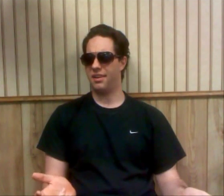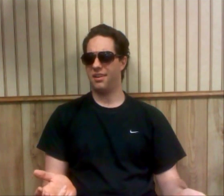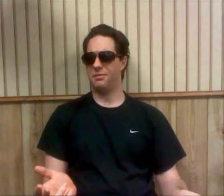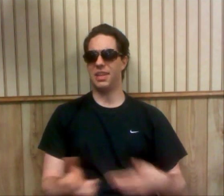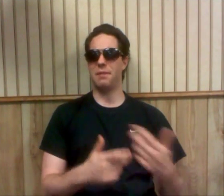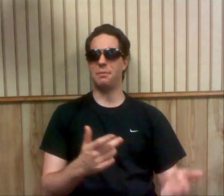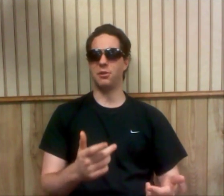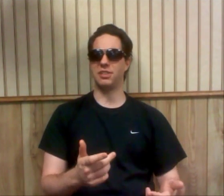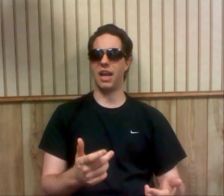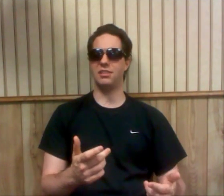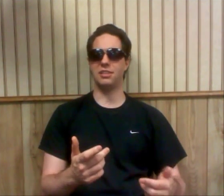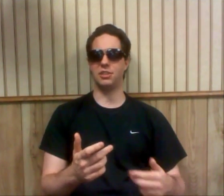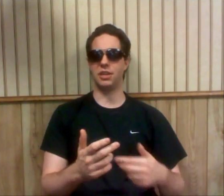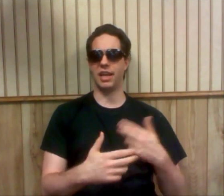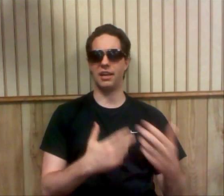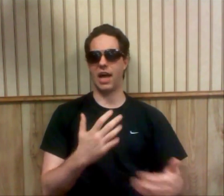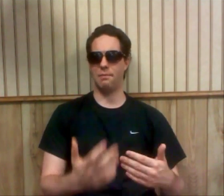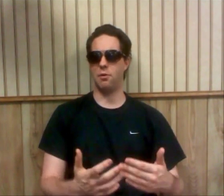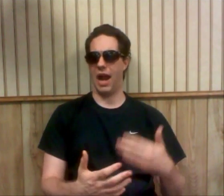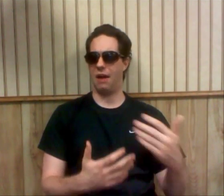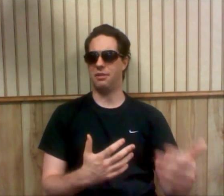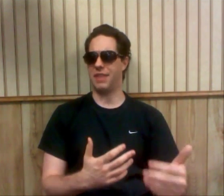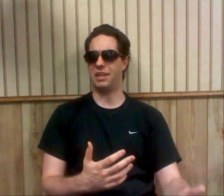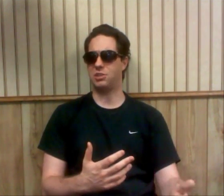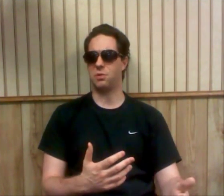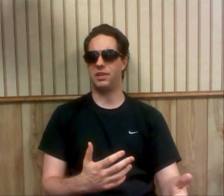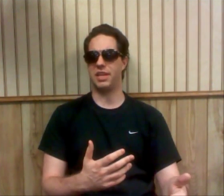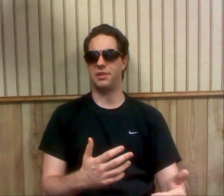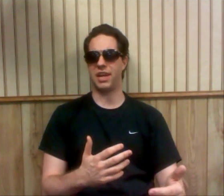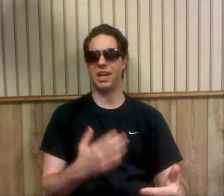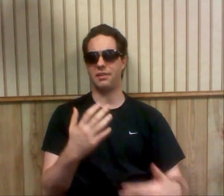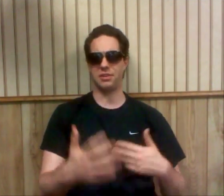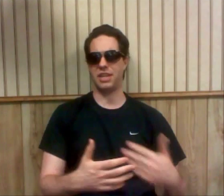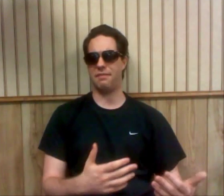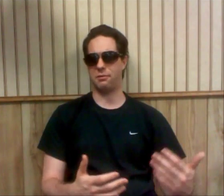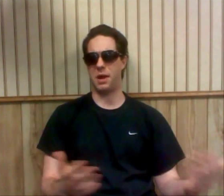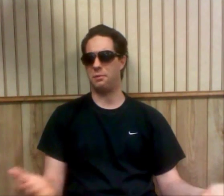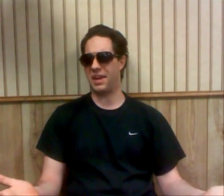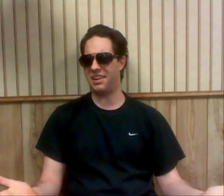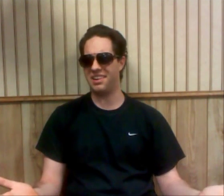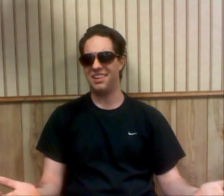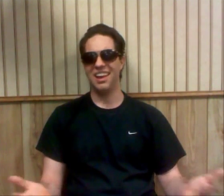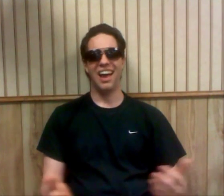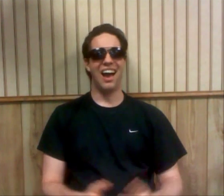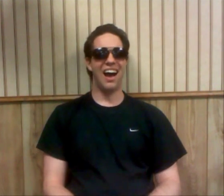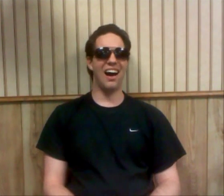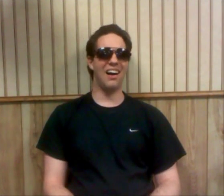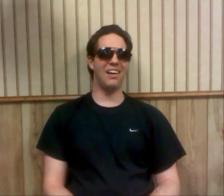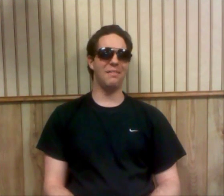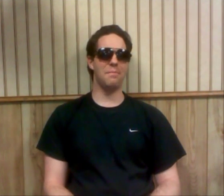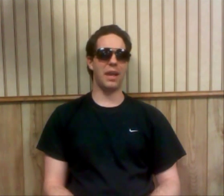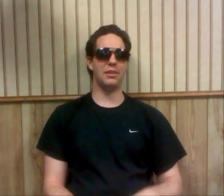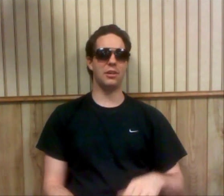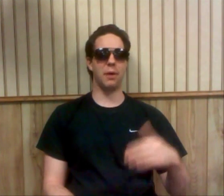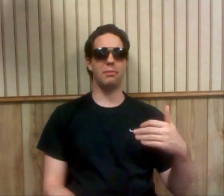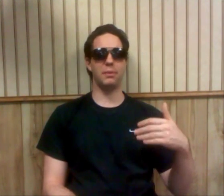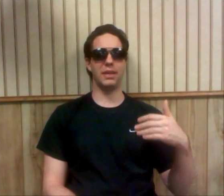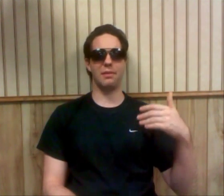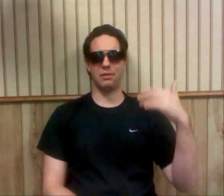Wouldn't that make more sense? Because you can get a lot more out of that story than you can out of just having Rey win. And you could probably get about